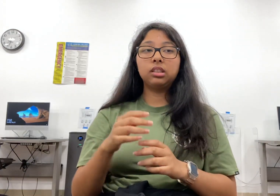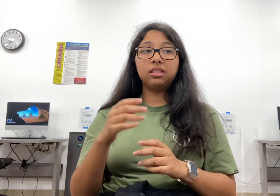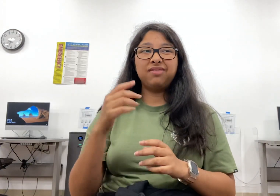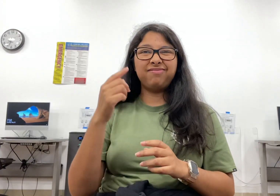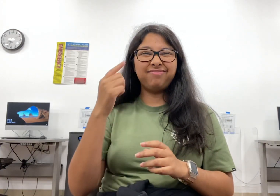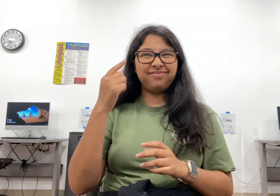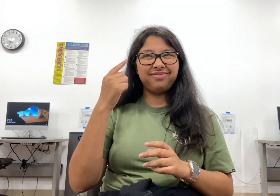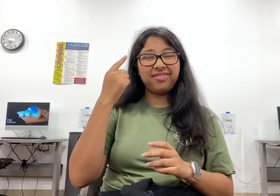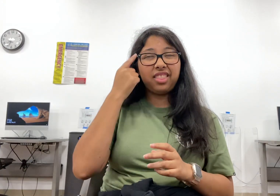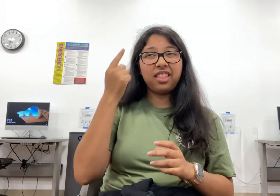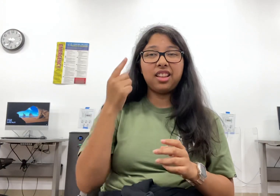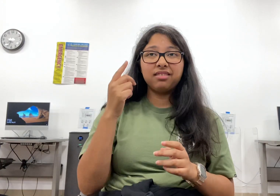from the sea.